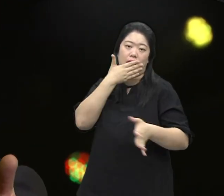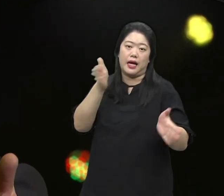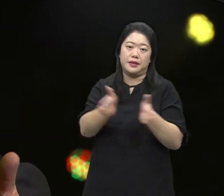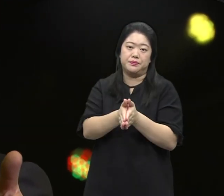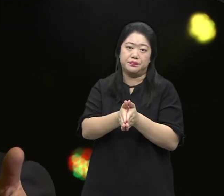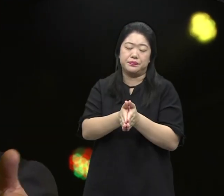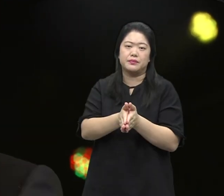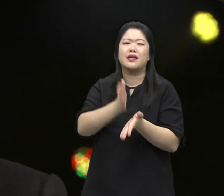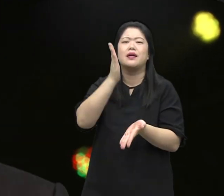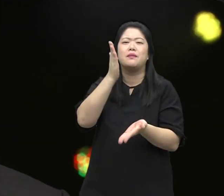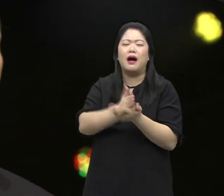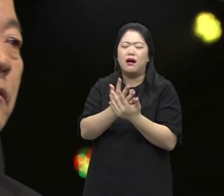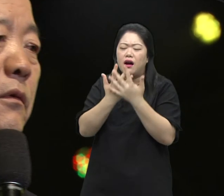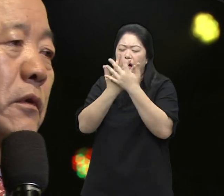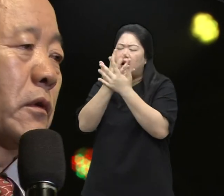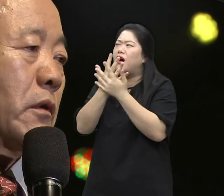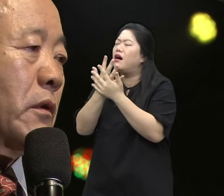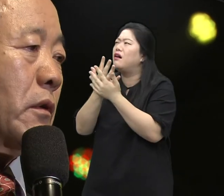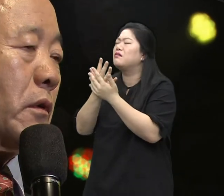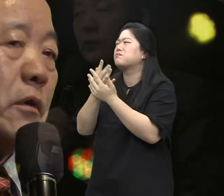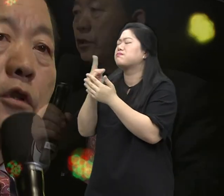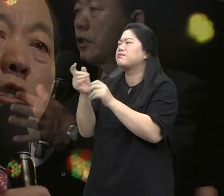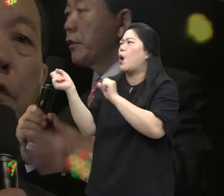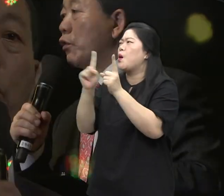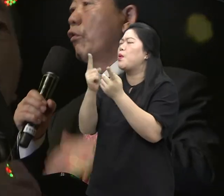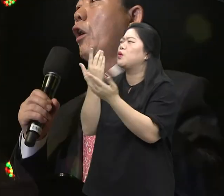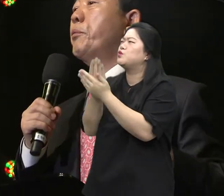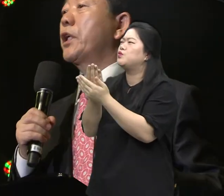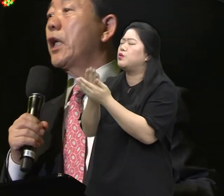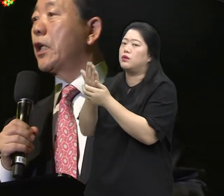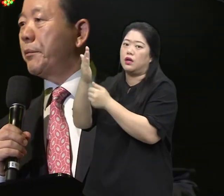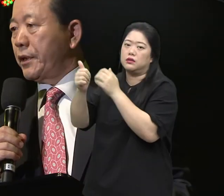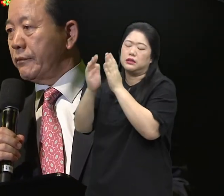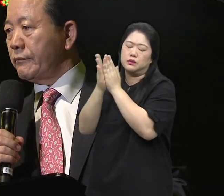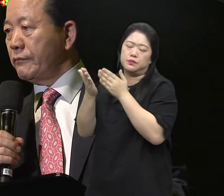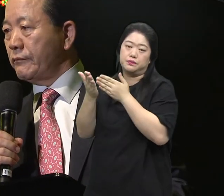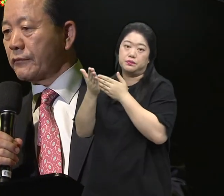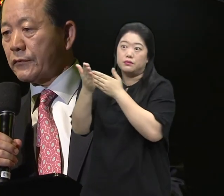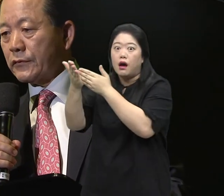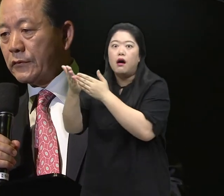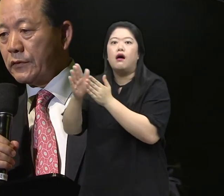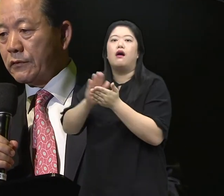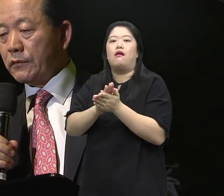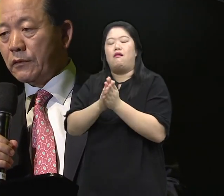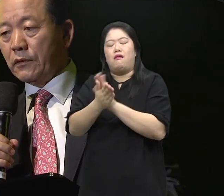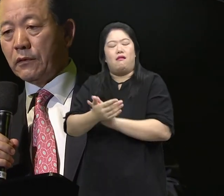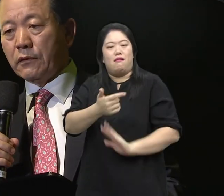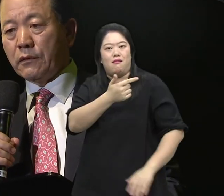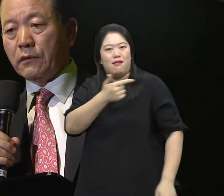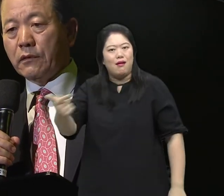Lay that down at the foot of the cross. And amazing change will take place for you.